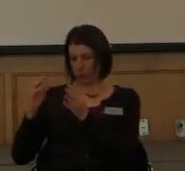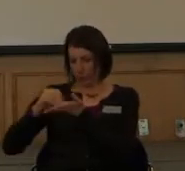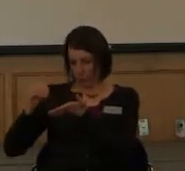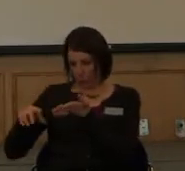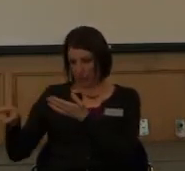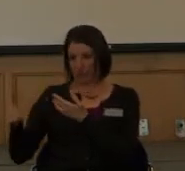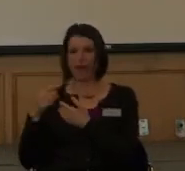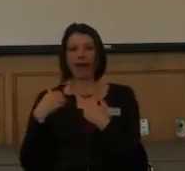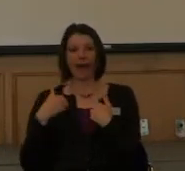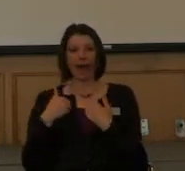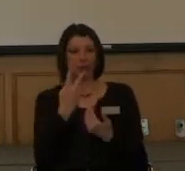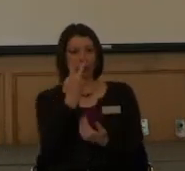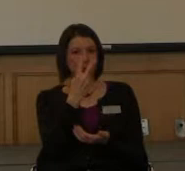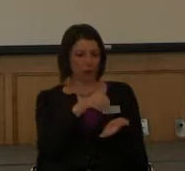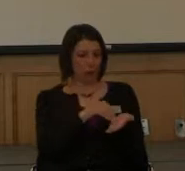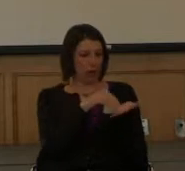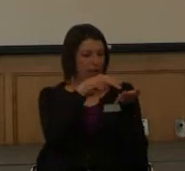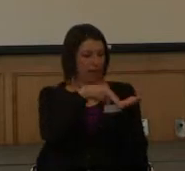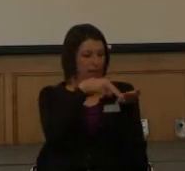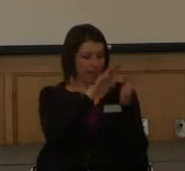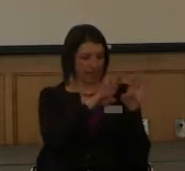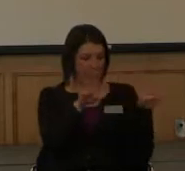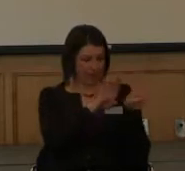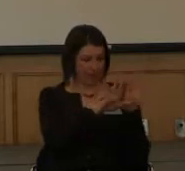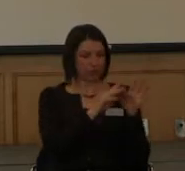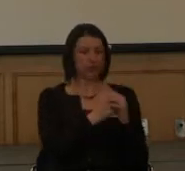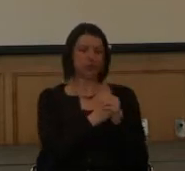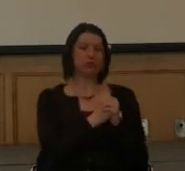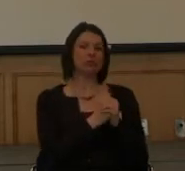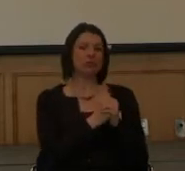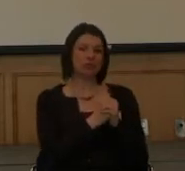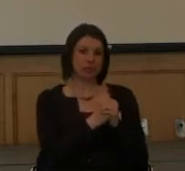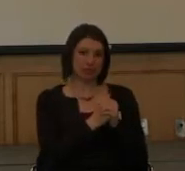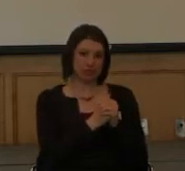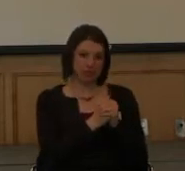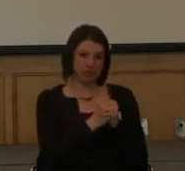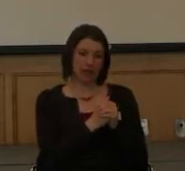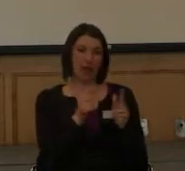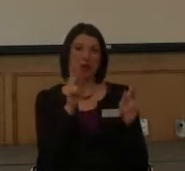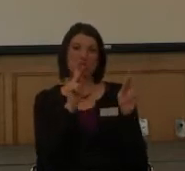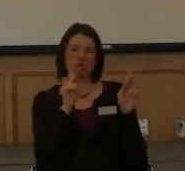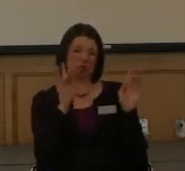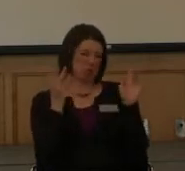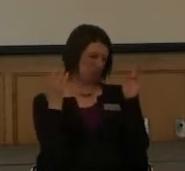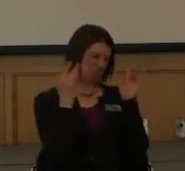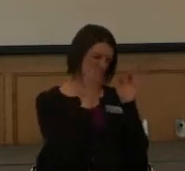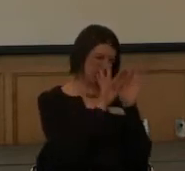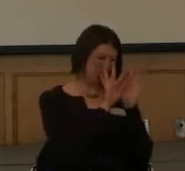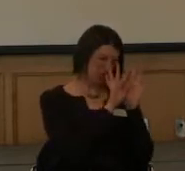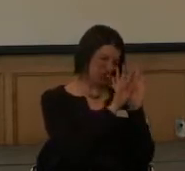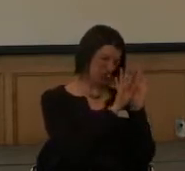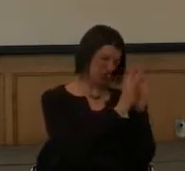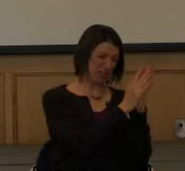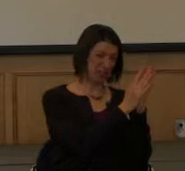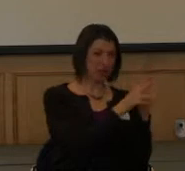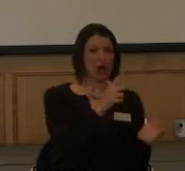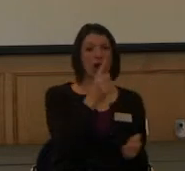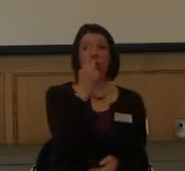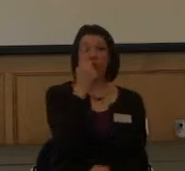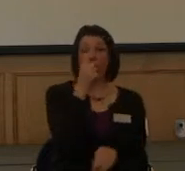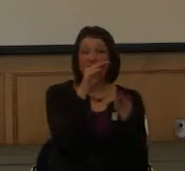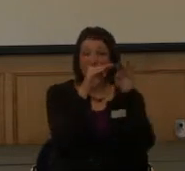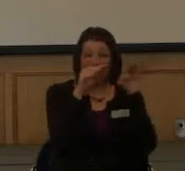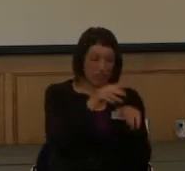were two elevators for the entire building, 6-4 building. And people would pile into that elevator to go up